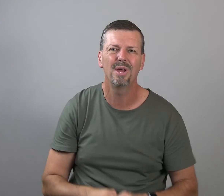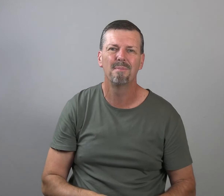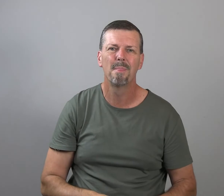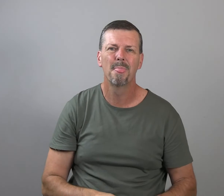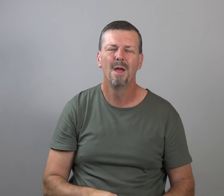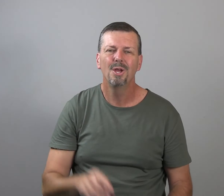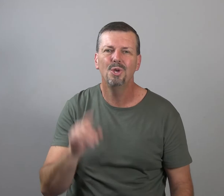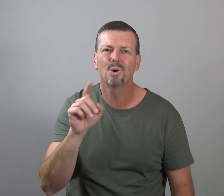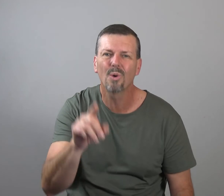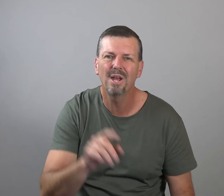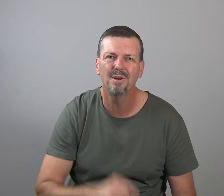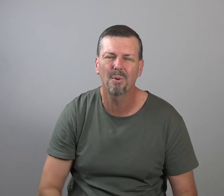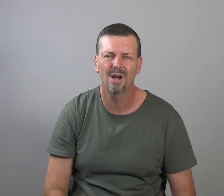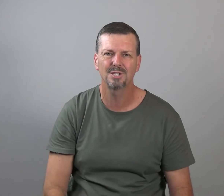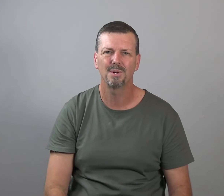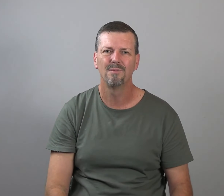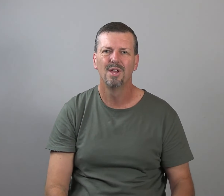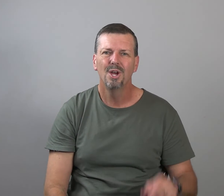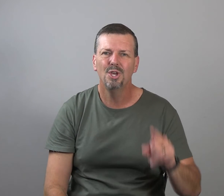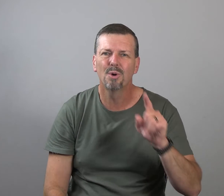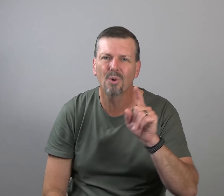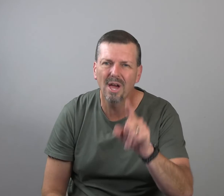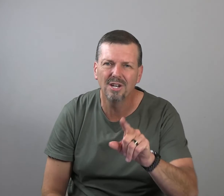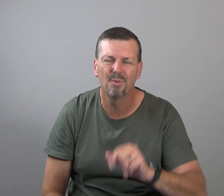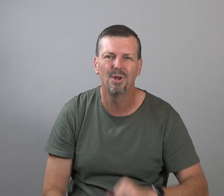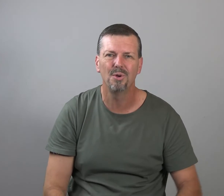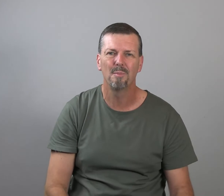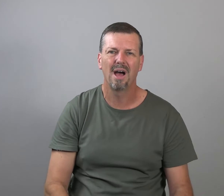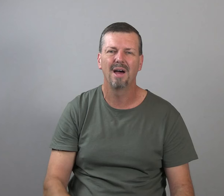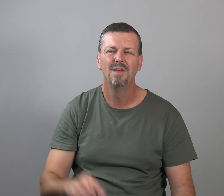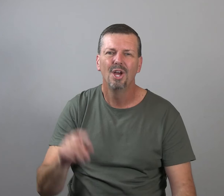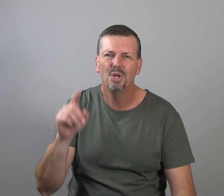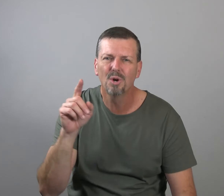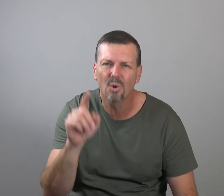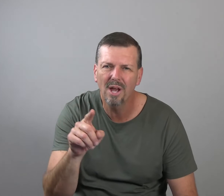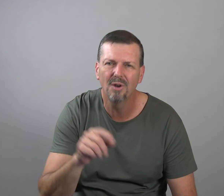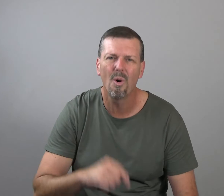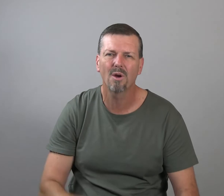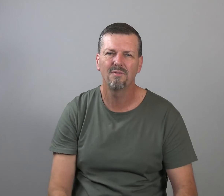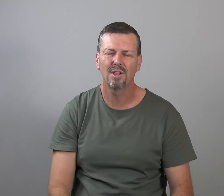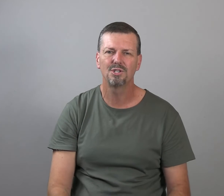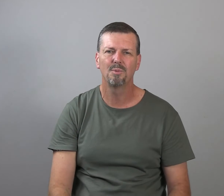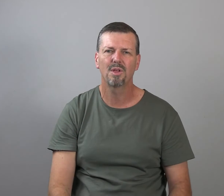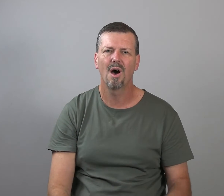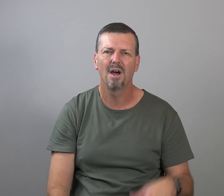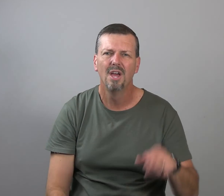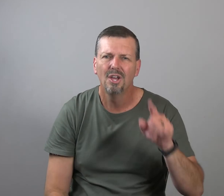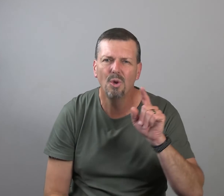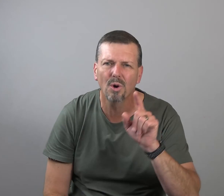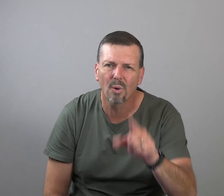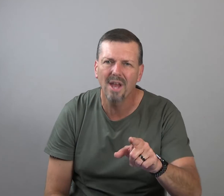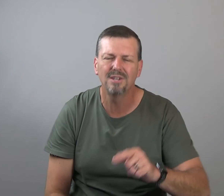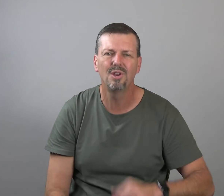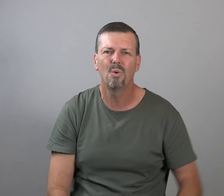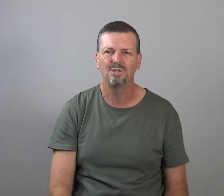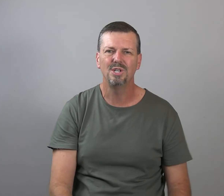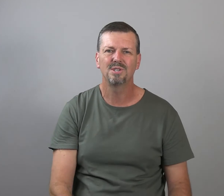do it. You were created to prosper. You were created to renew your mind. You were created to walk in fellowship with God. You were created to do what Jesus